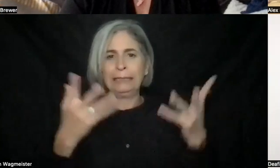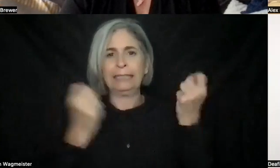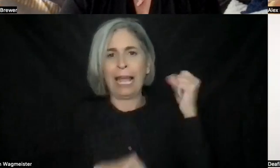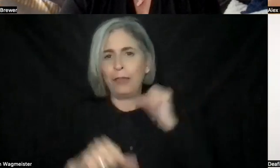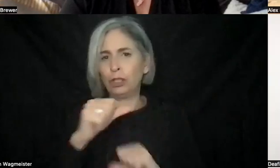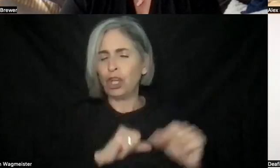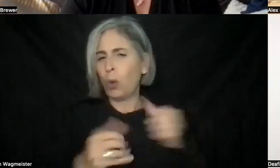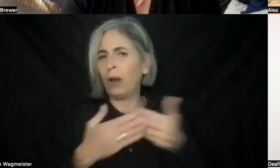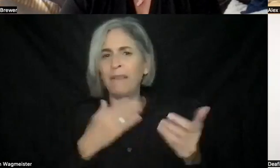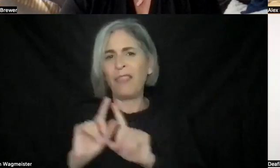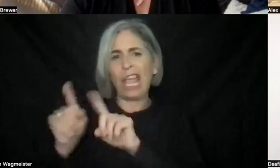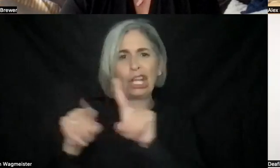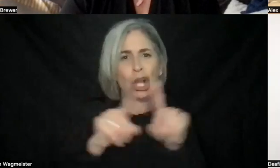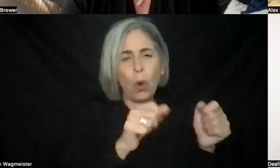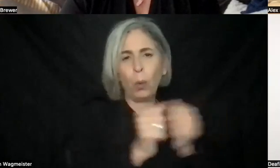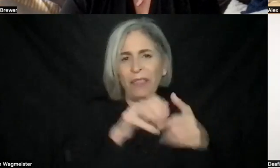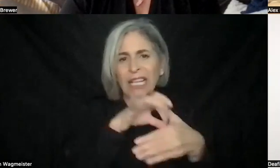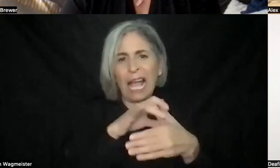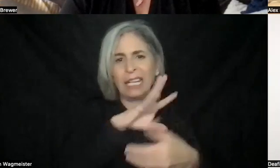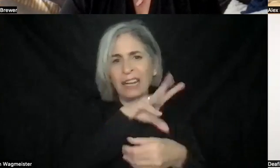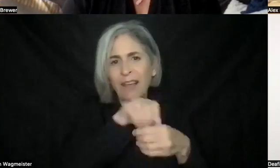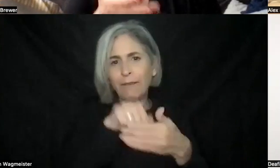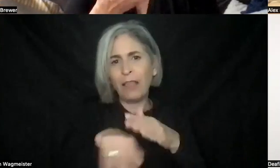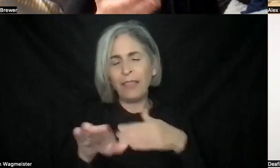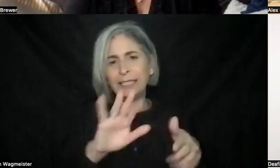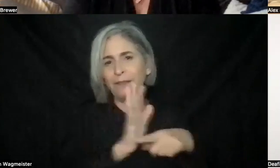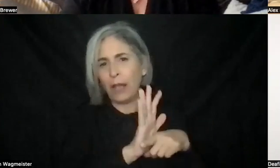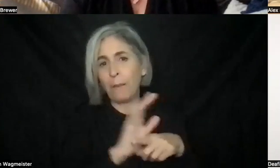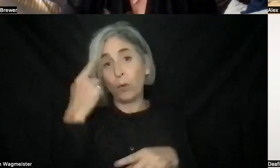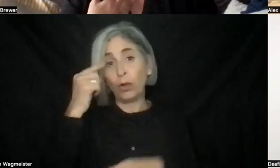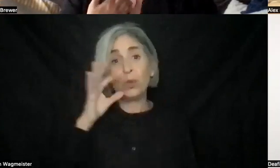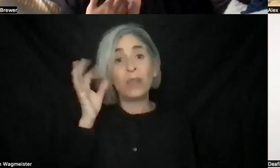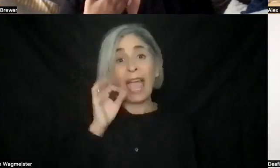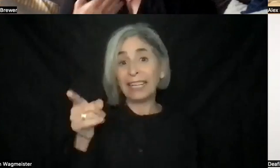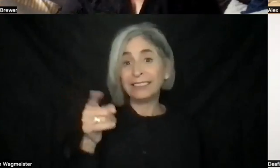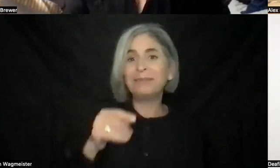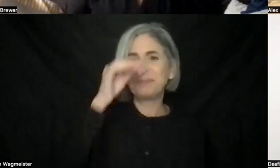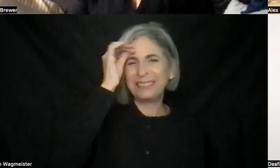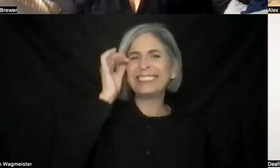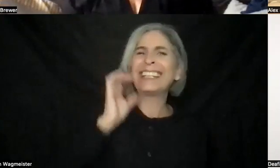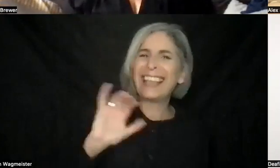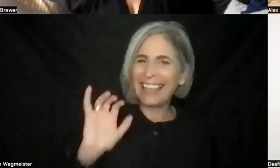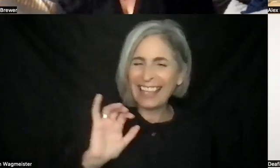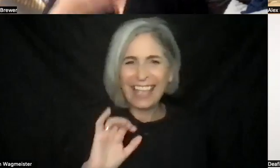regards to the content that's involved in it? That's for you, Kat. It's for me. I